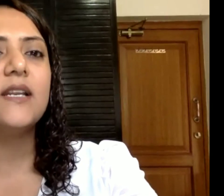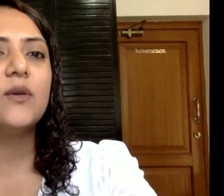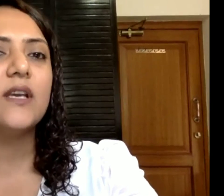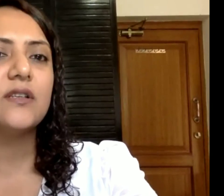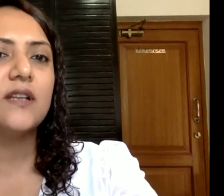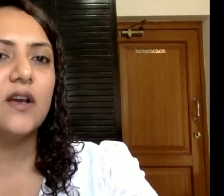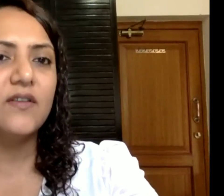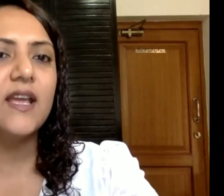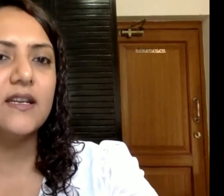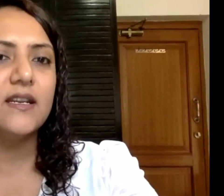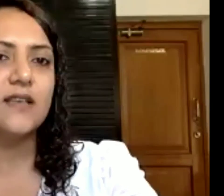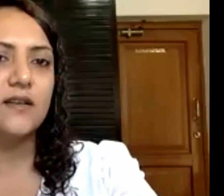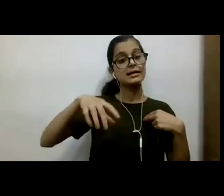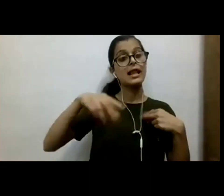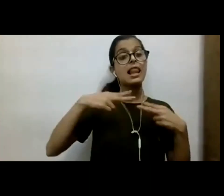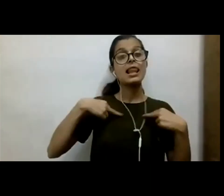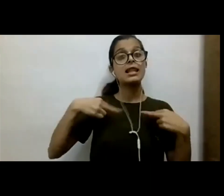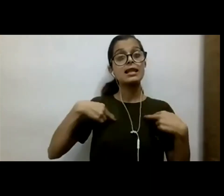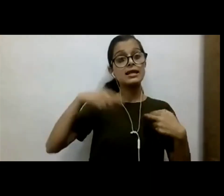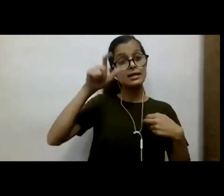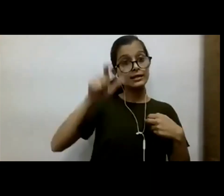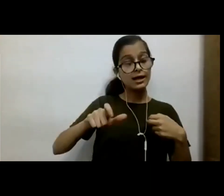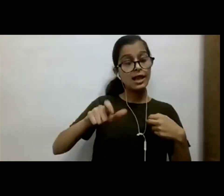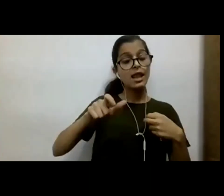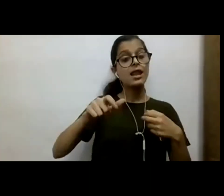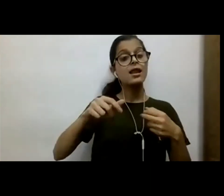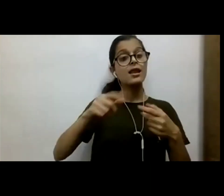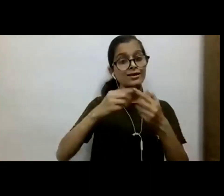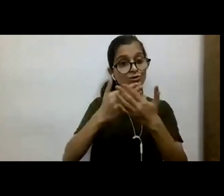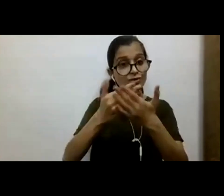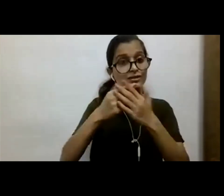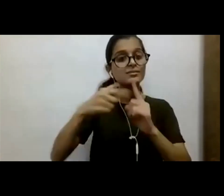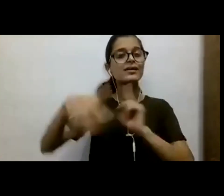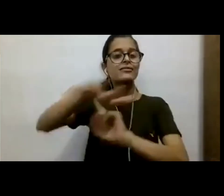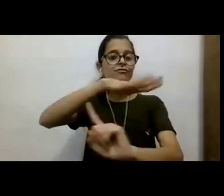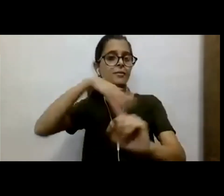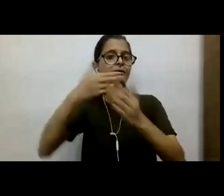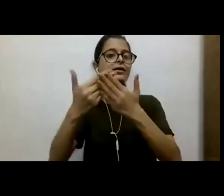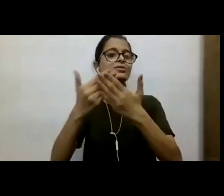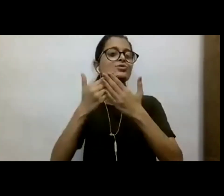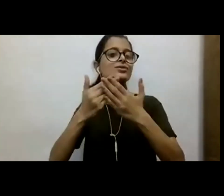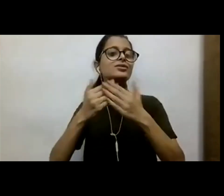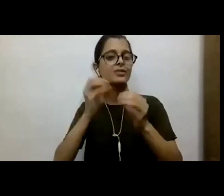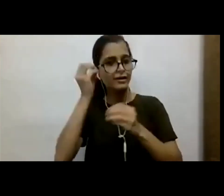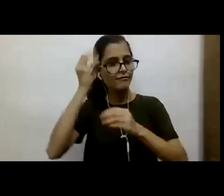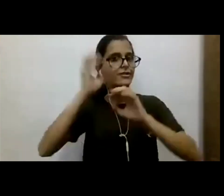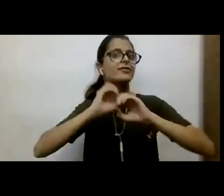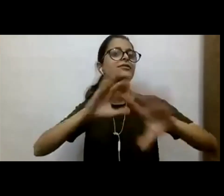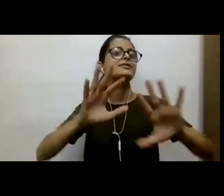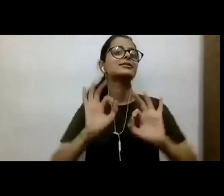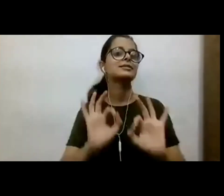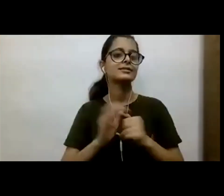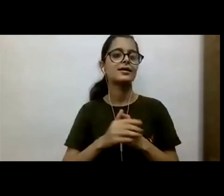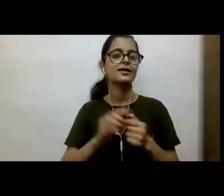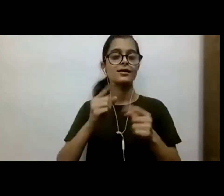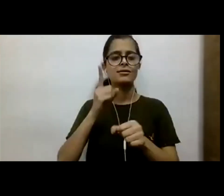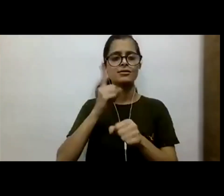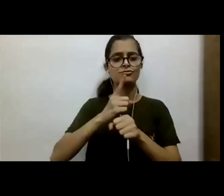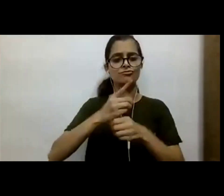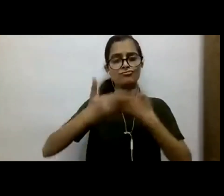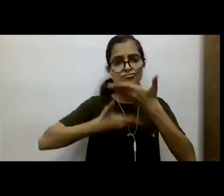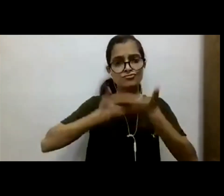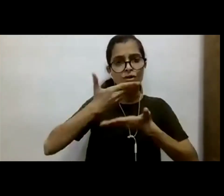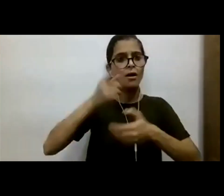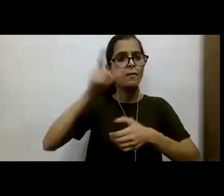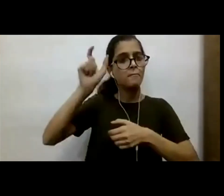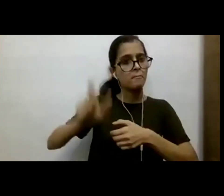from legal education and awareness and environmental education and awareness. And it's, it's, it's, the educators play an extremely important